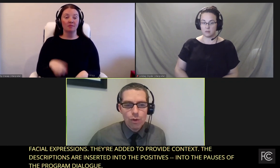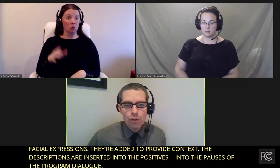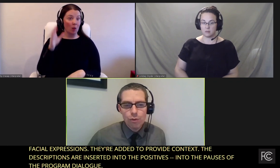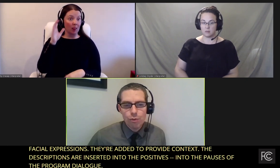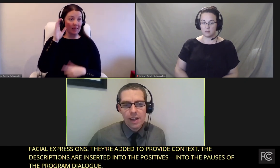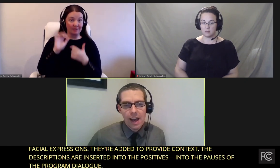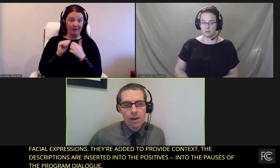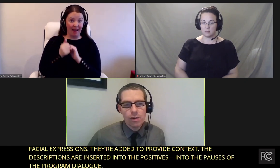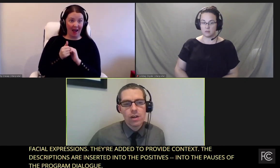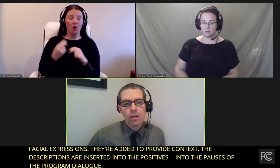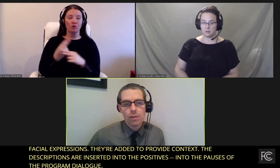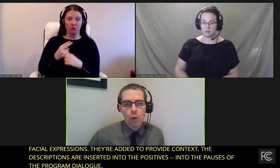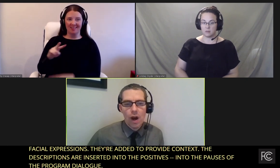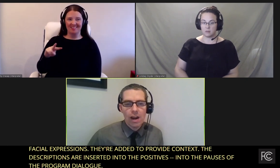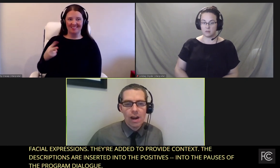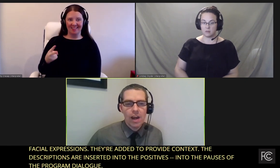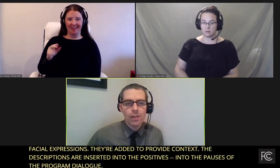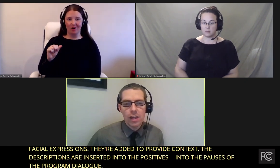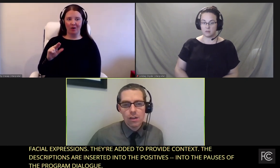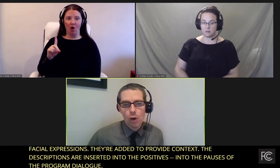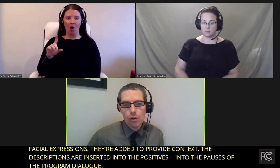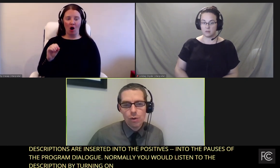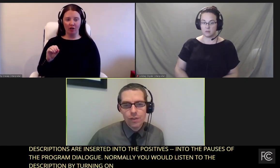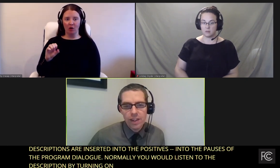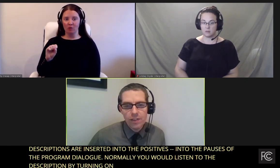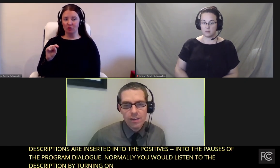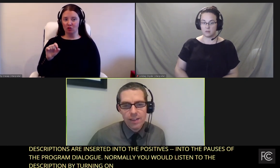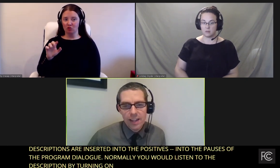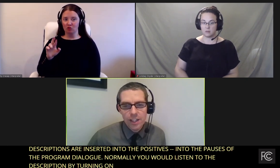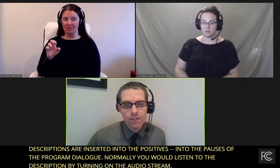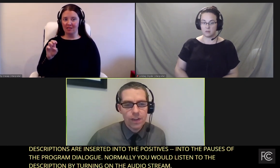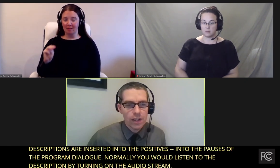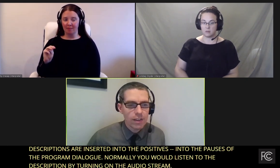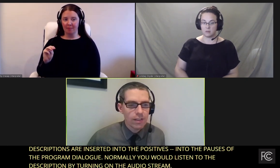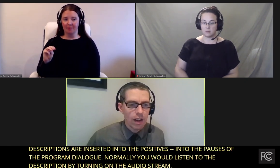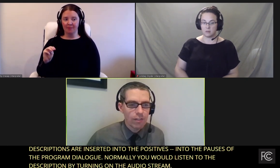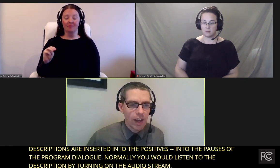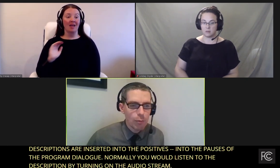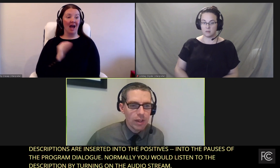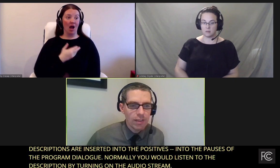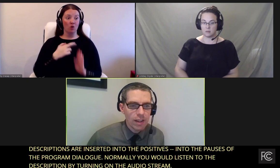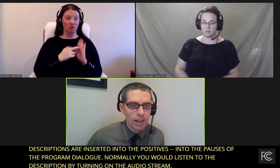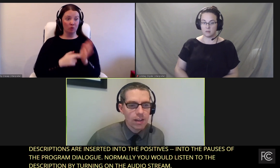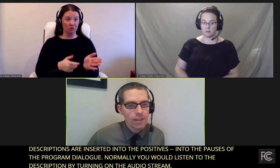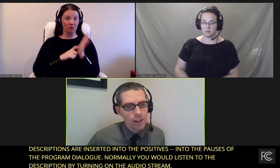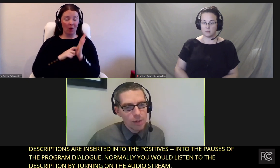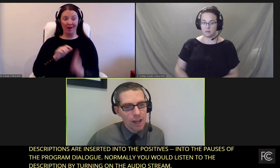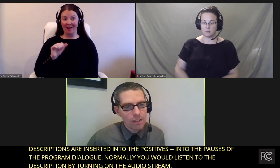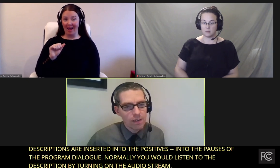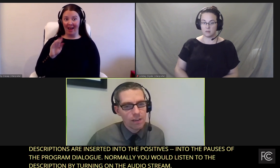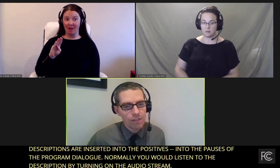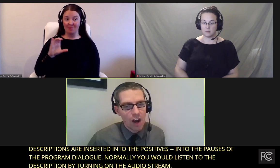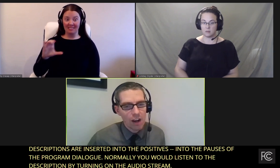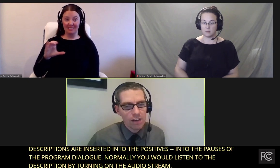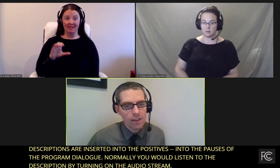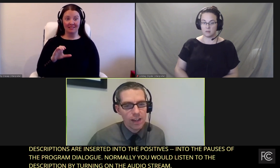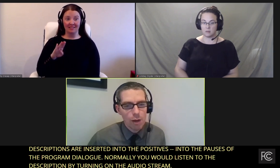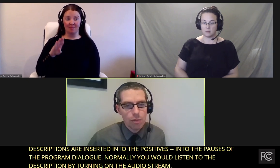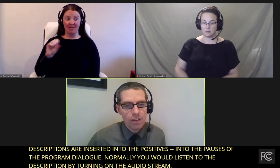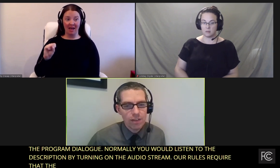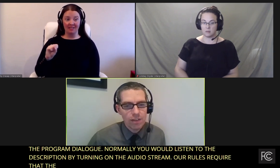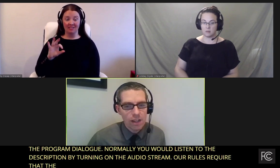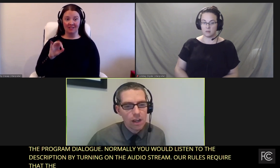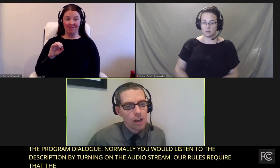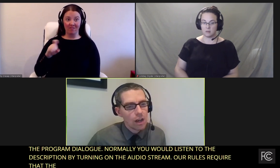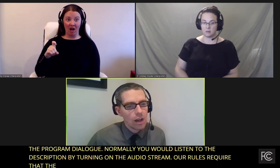our rules right now require that the local TV station affiliates of ABC, CBS, Fox,